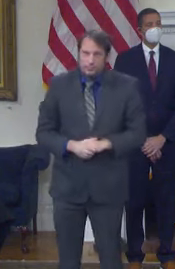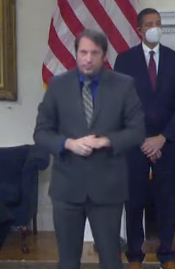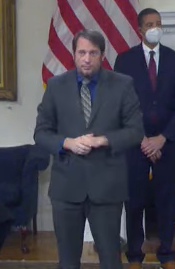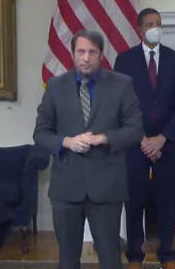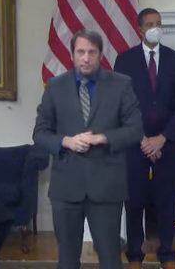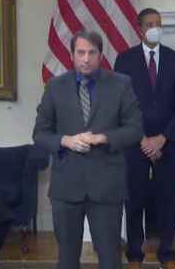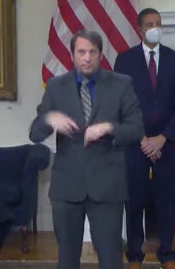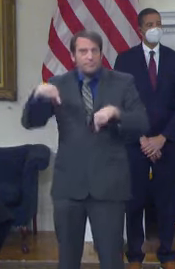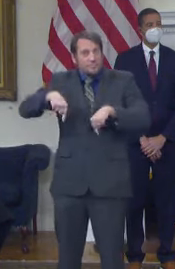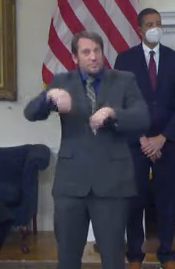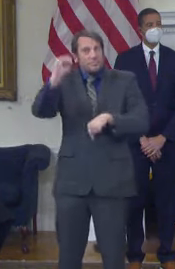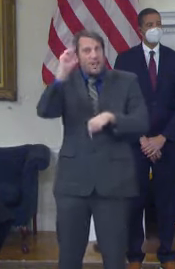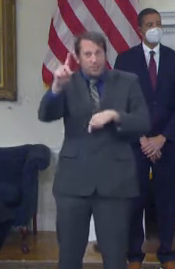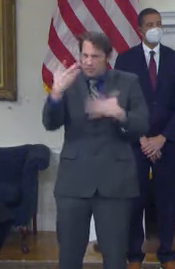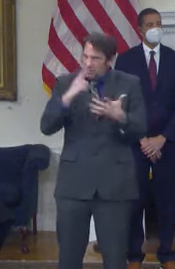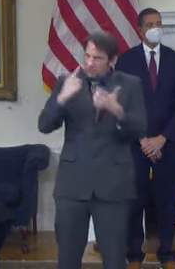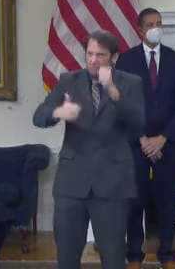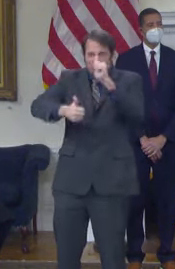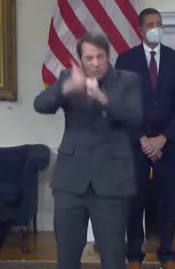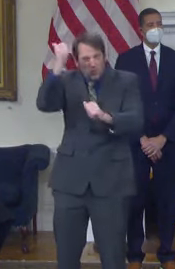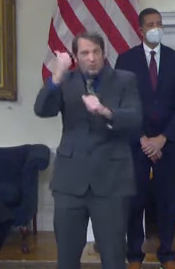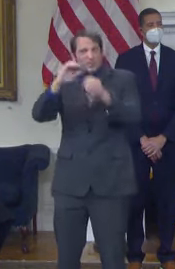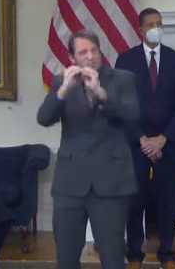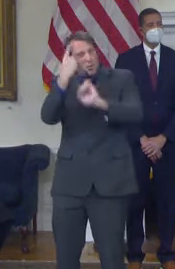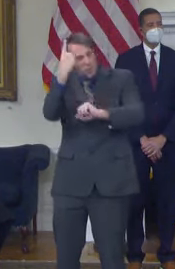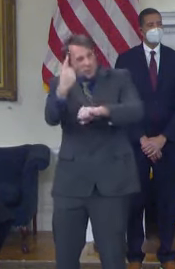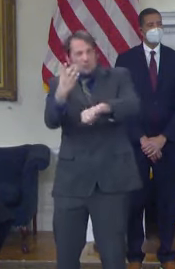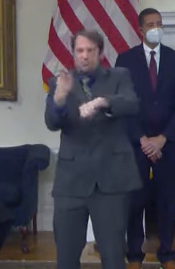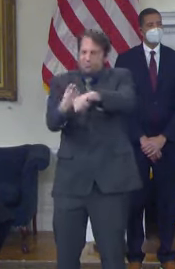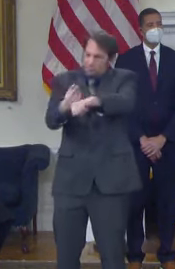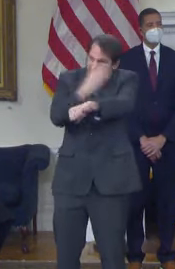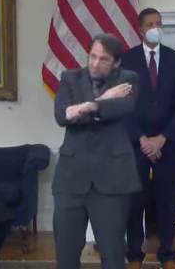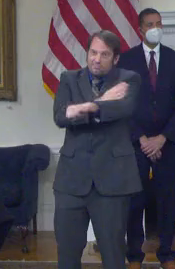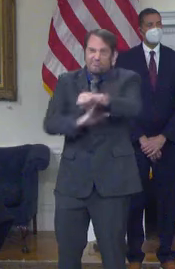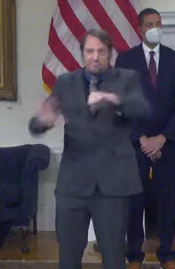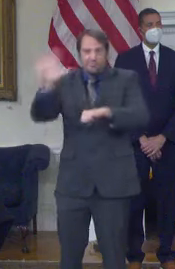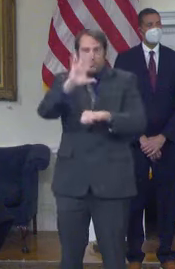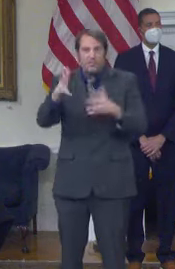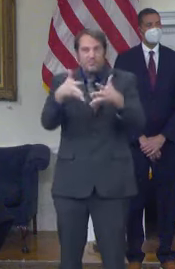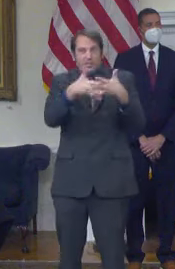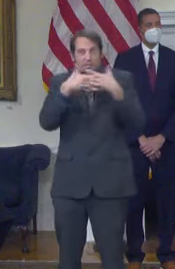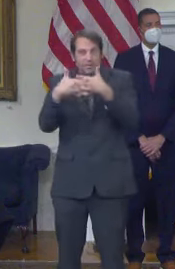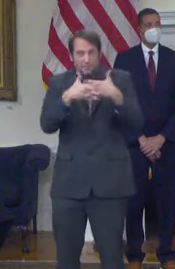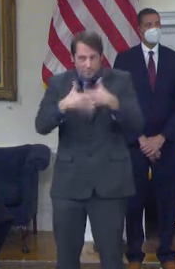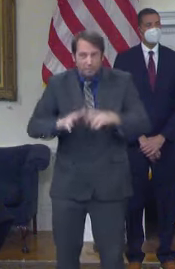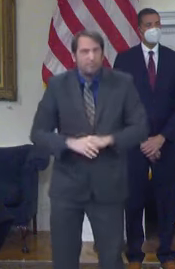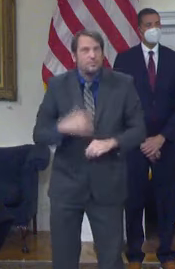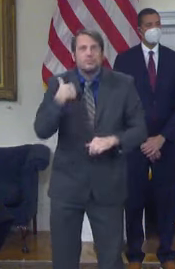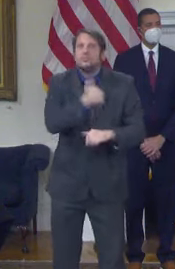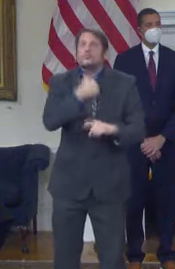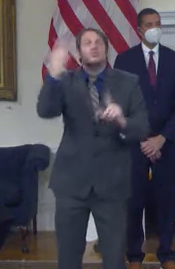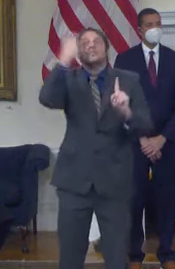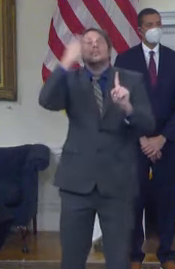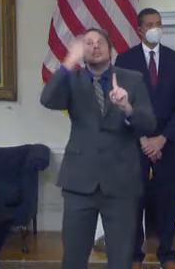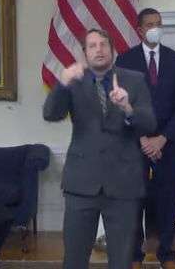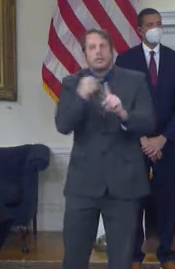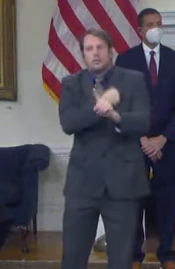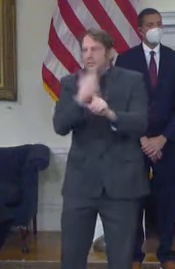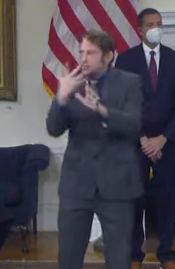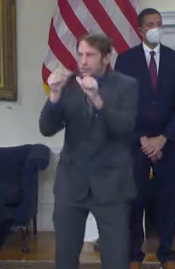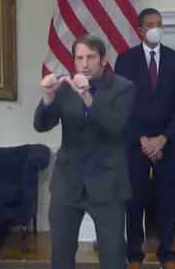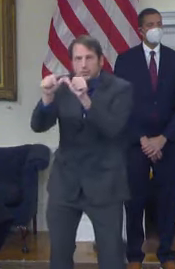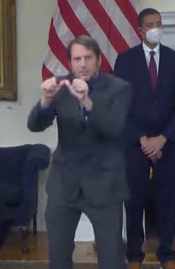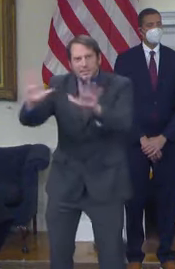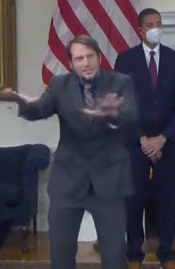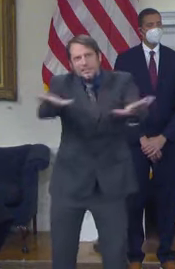swift and decisive actions and by keeping much of our economy open throughout the pandemic. We provided more than